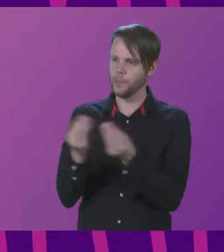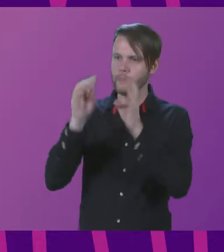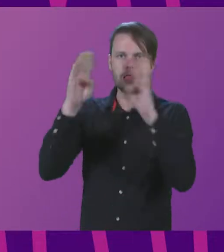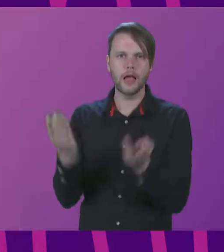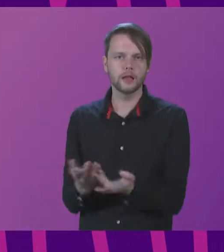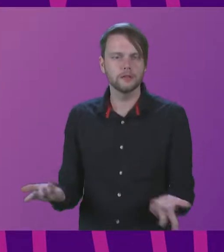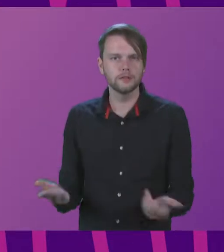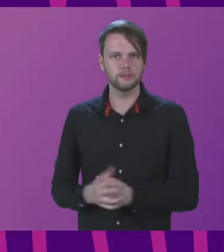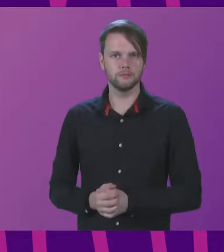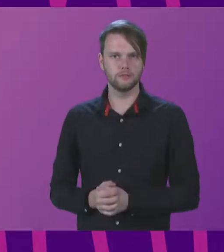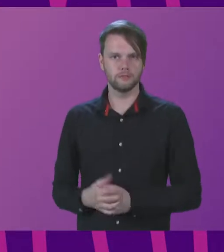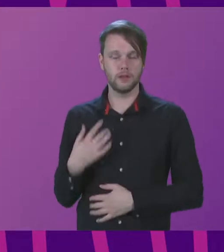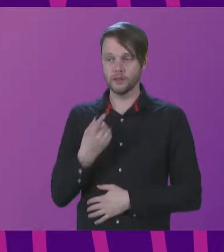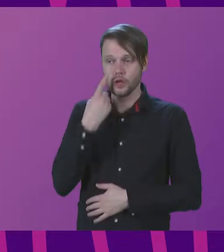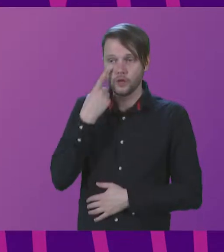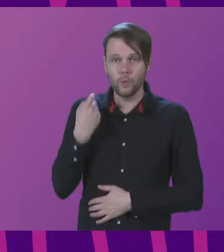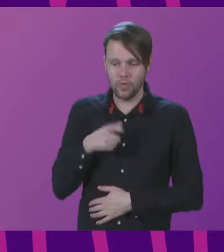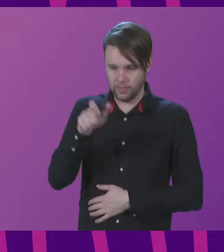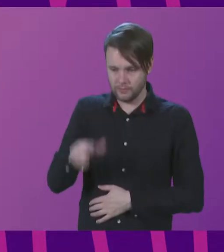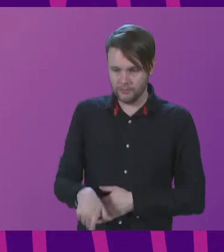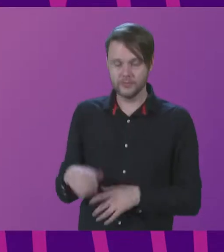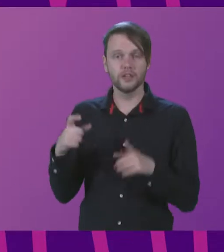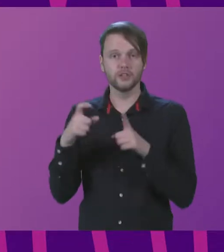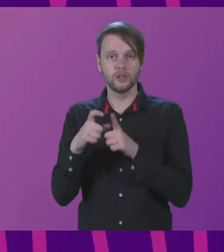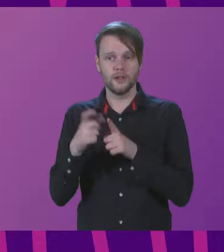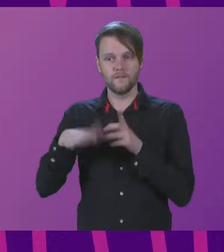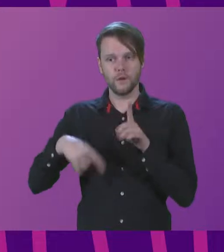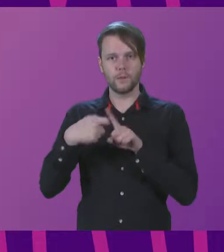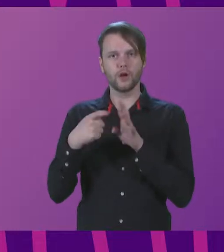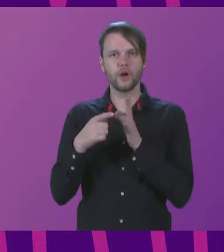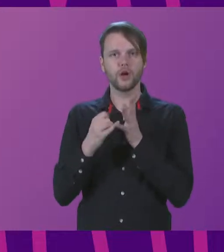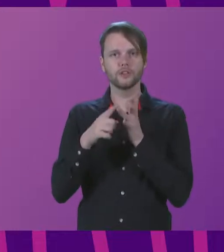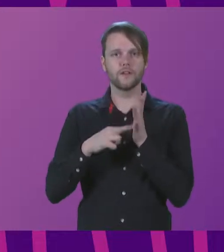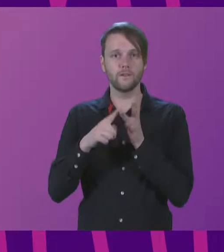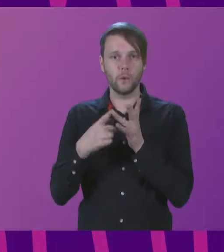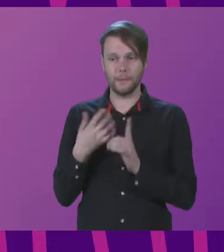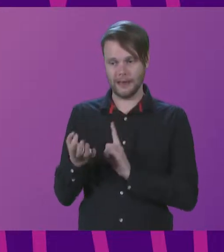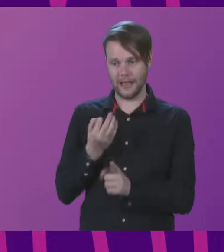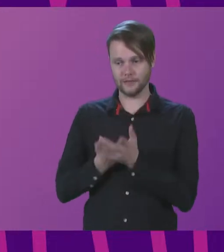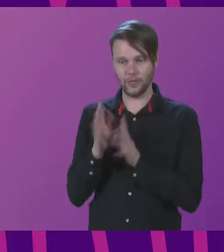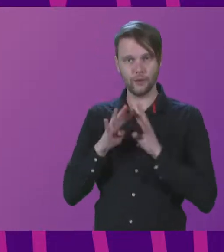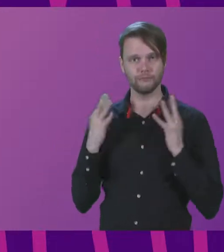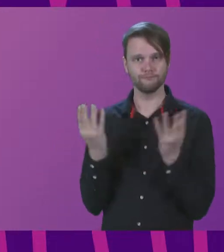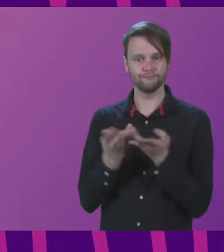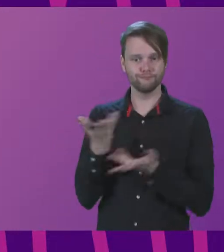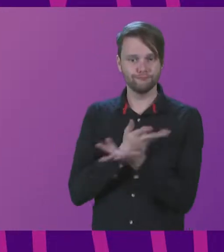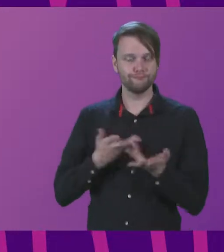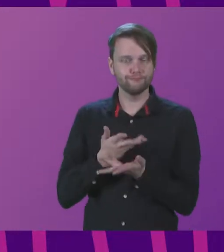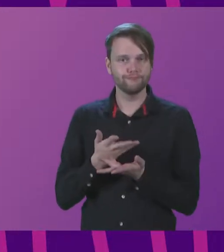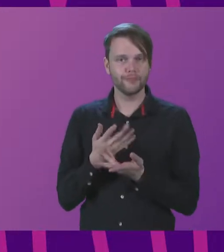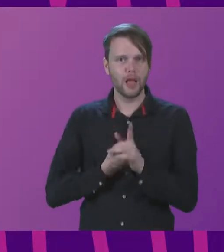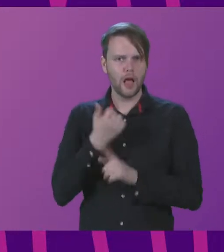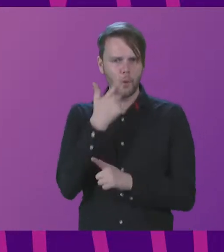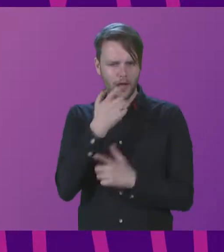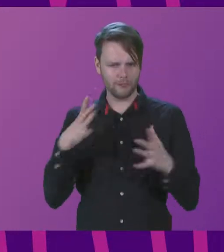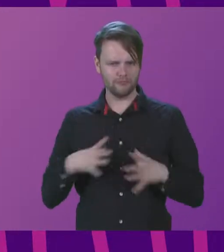And as our youth delegate, Dorothea from Kosovo, asked in our round table, how can we be